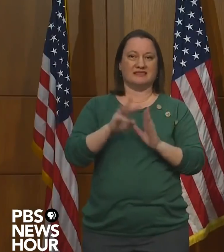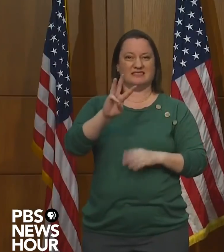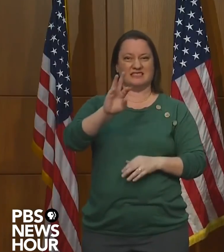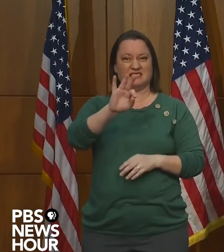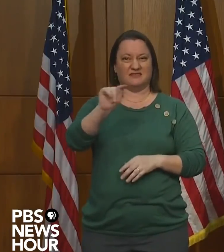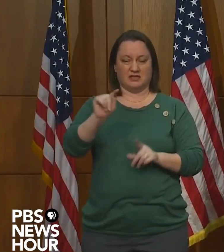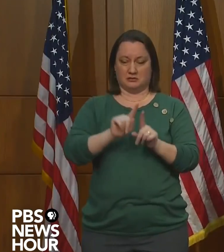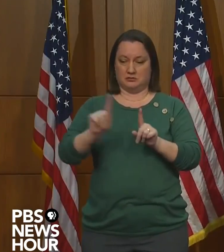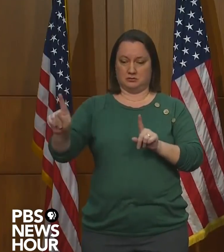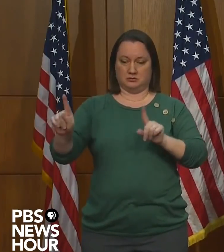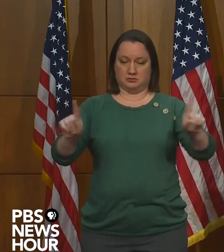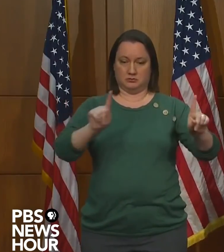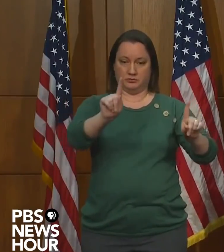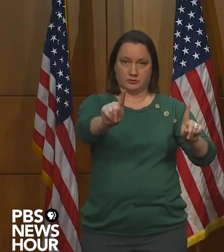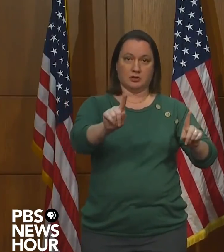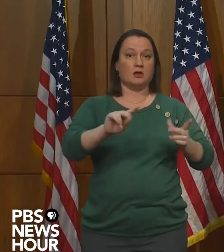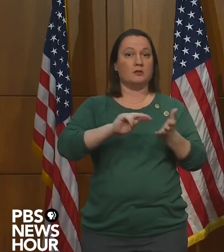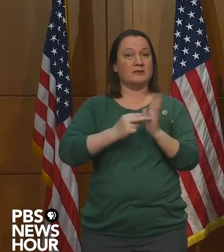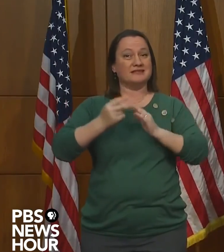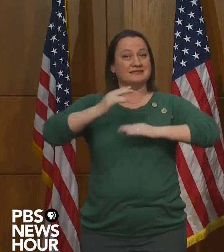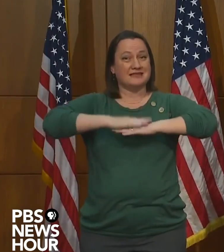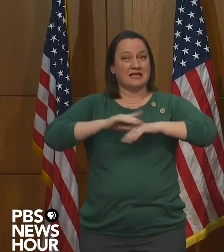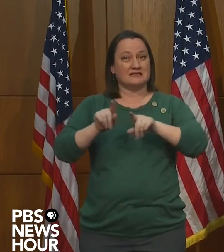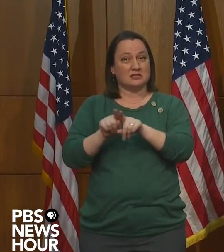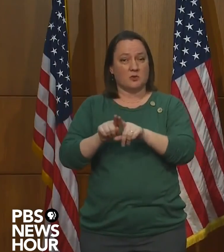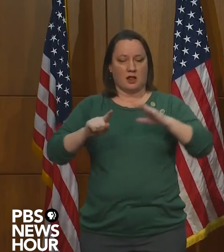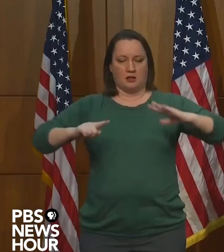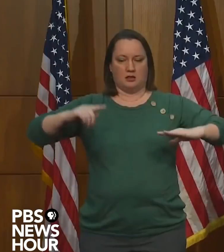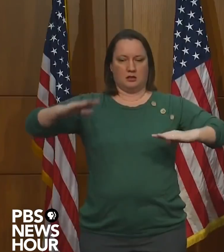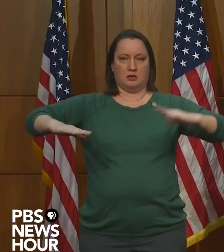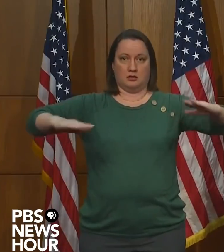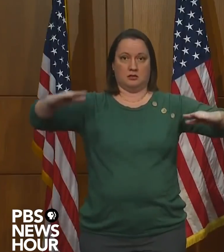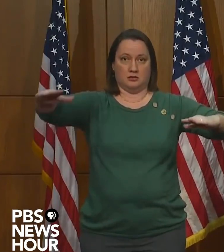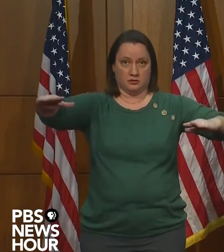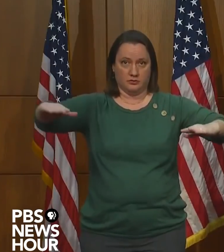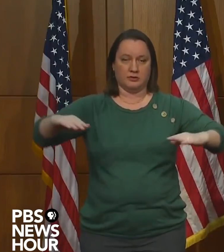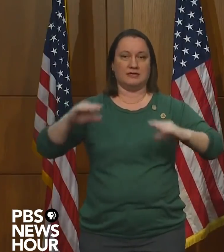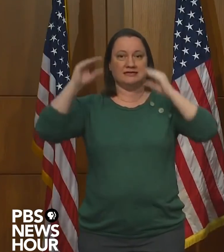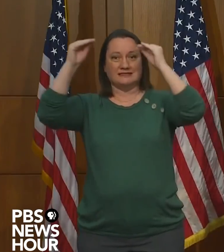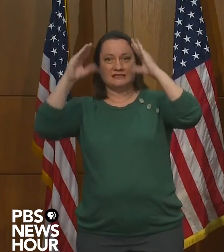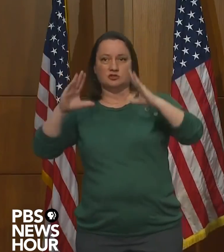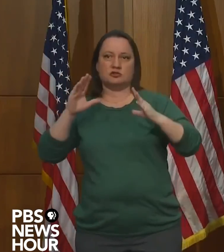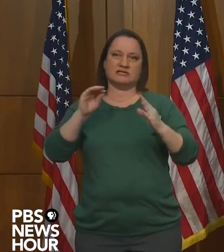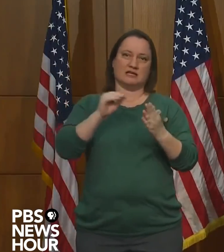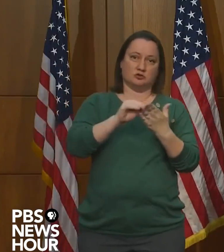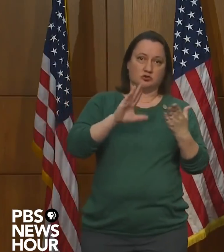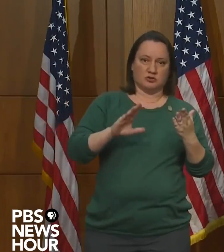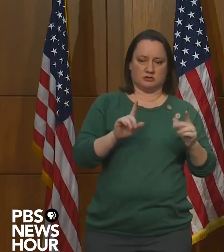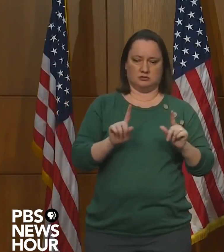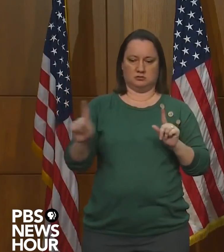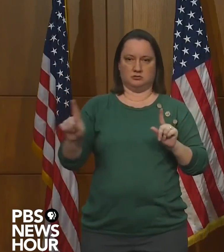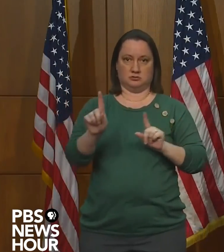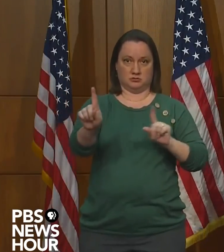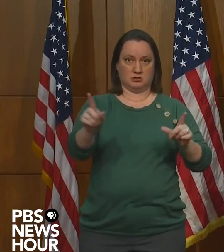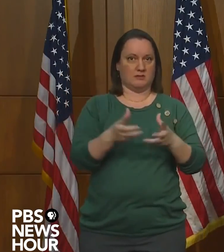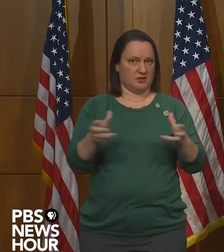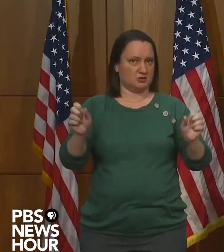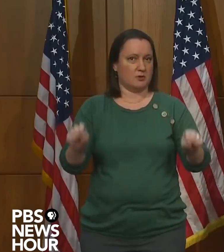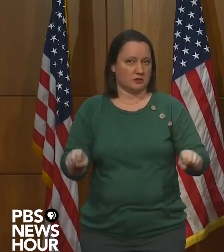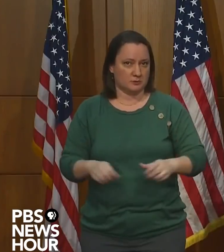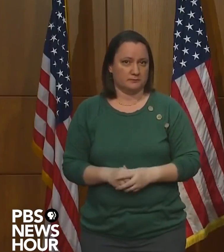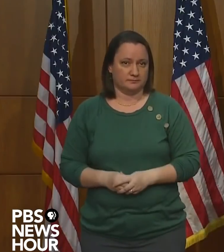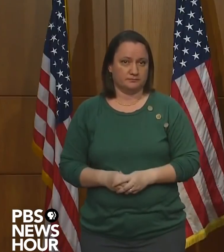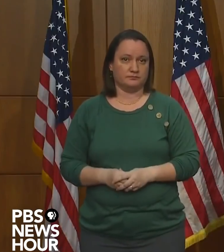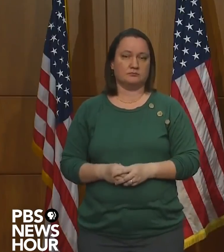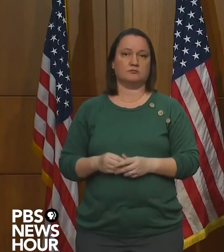distancing between desks, workstations, teachers and students, and students and other students to the greatest extent possible. Restrictions